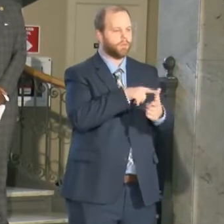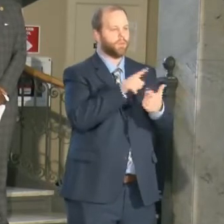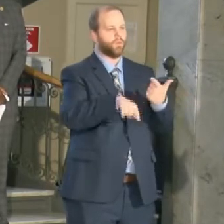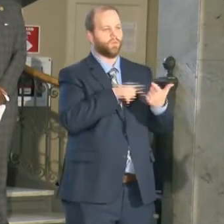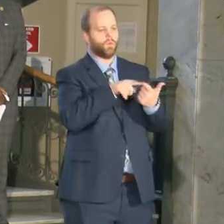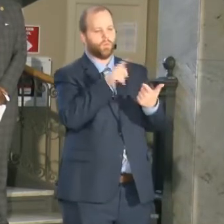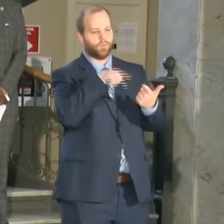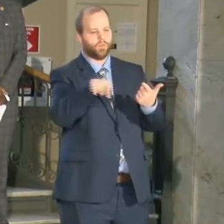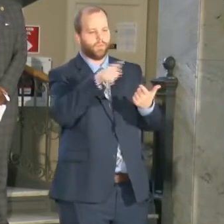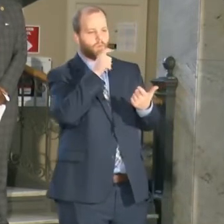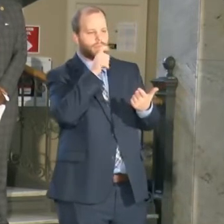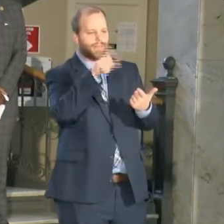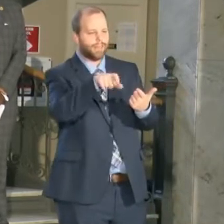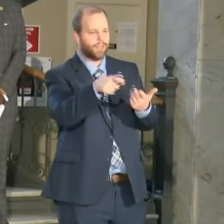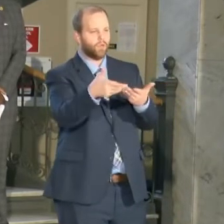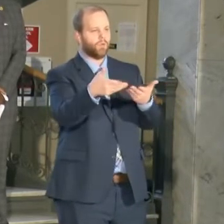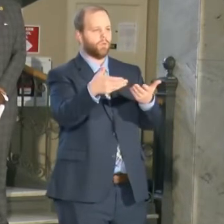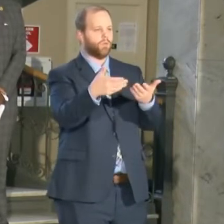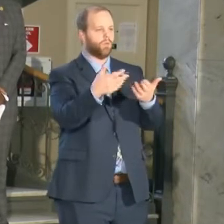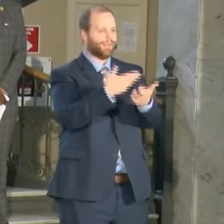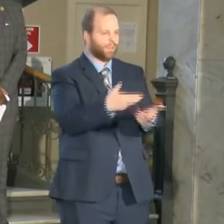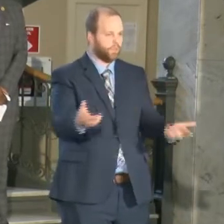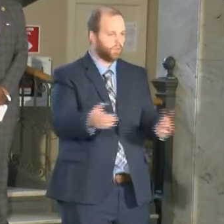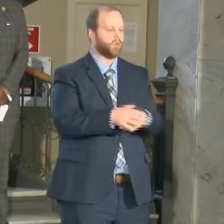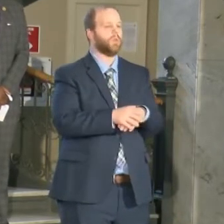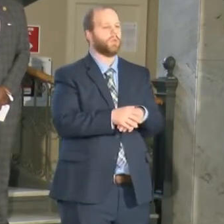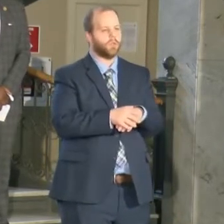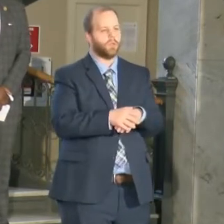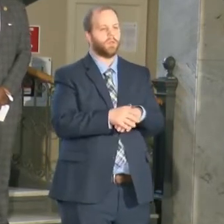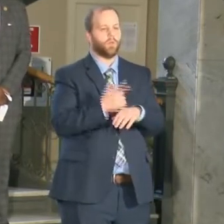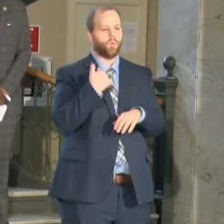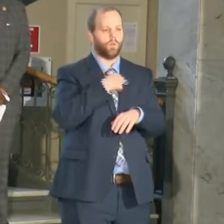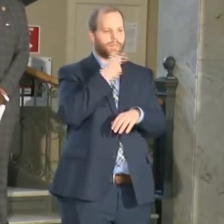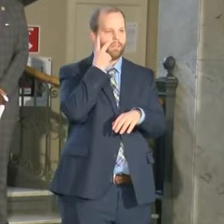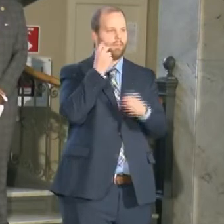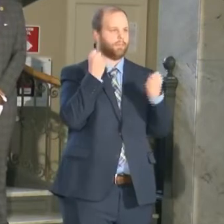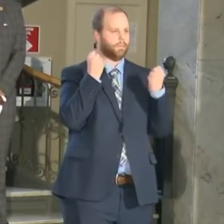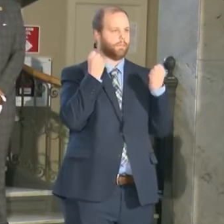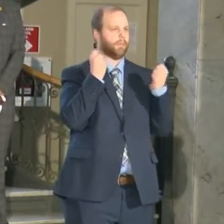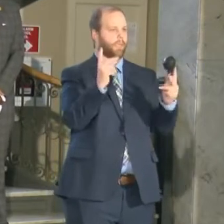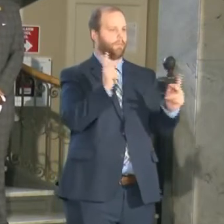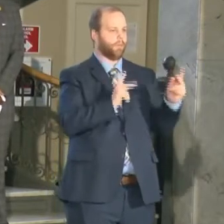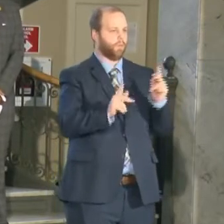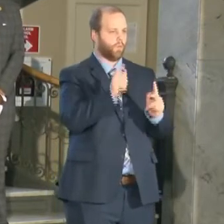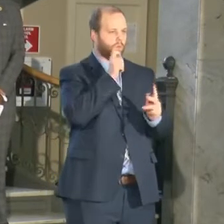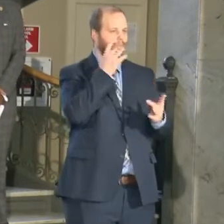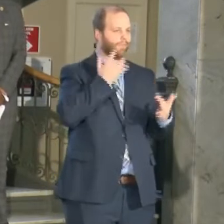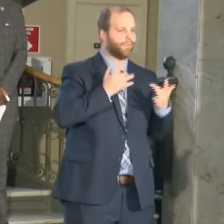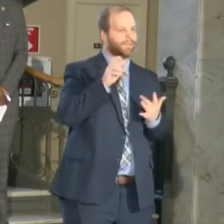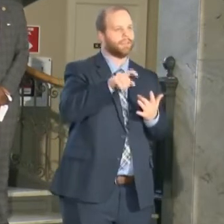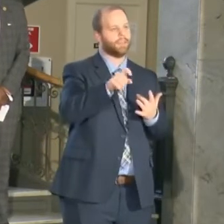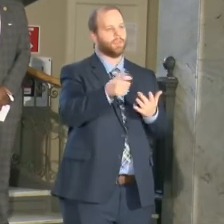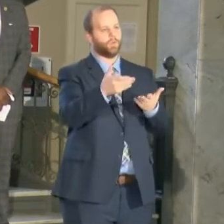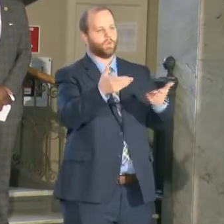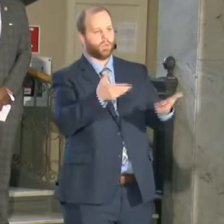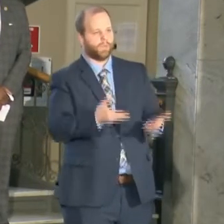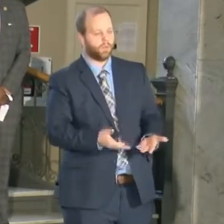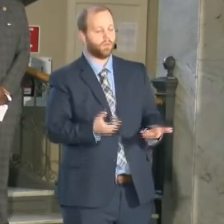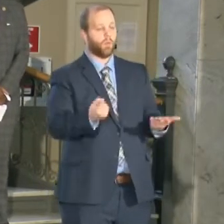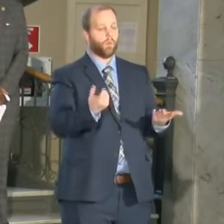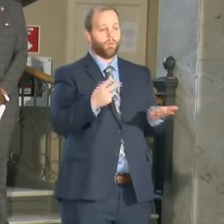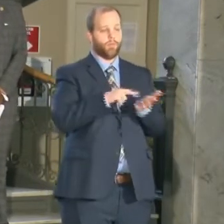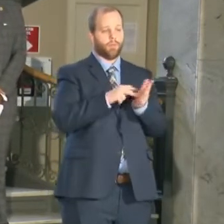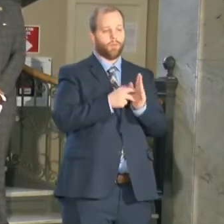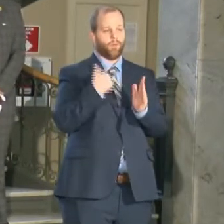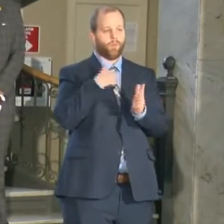with that uh as you can imagine we see a lot of individuals in need of services and so this creates opportunities for us